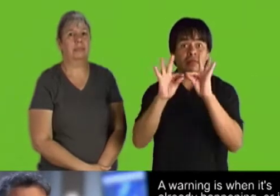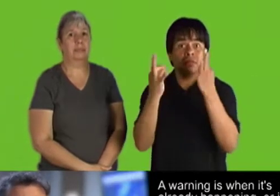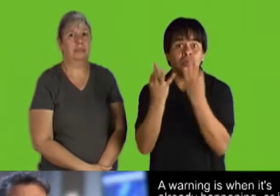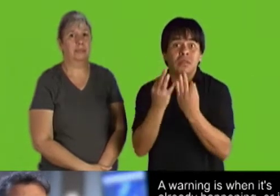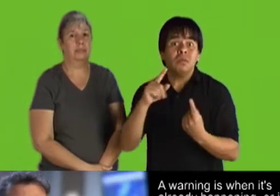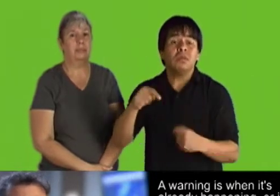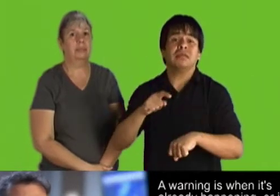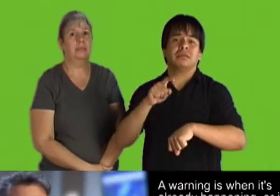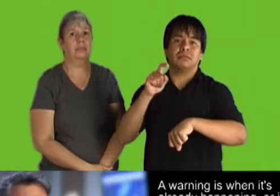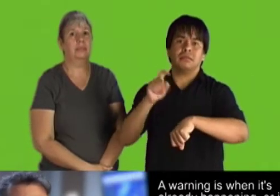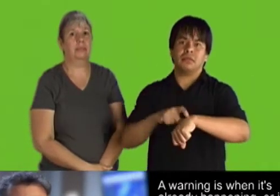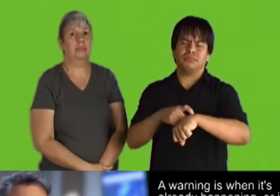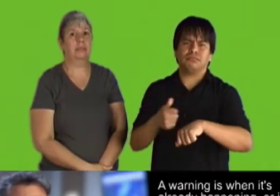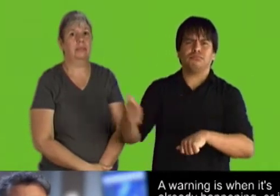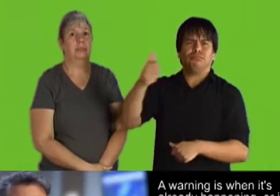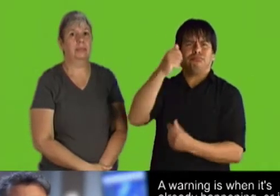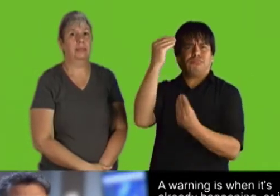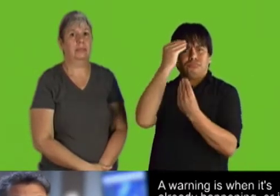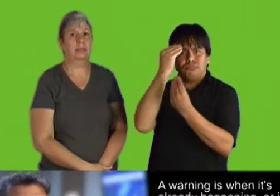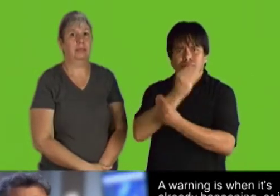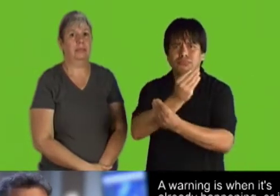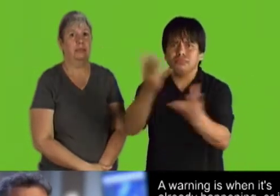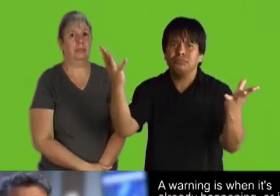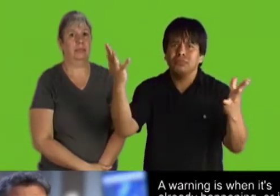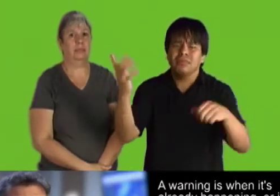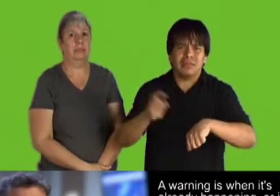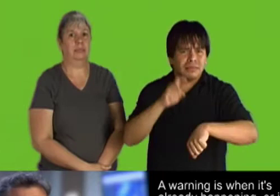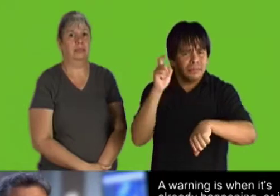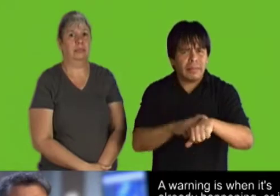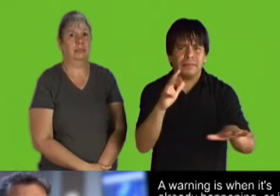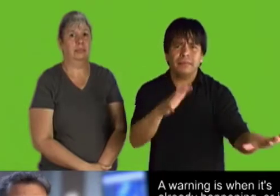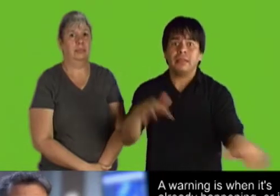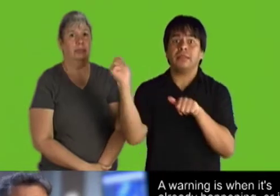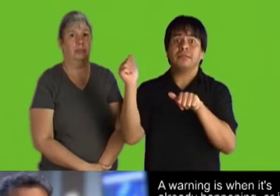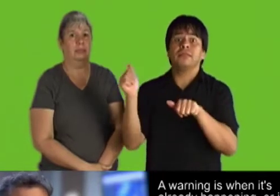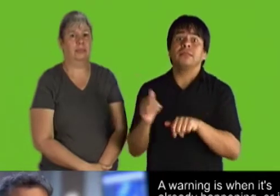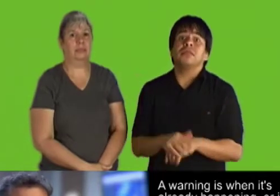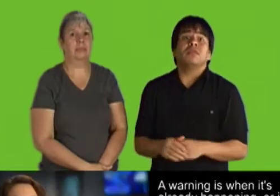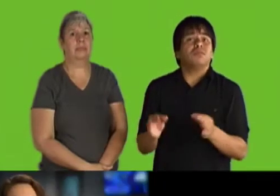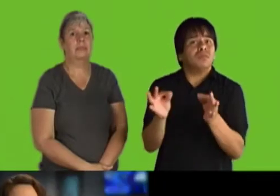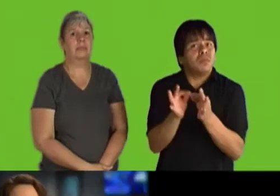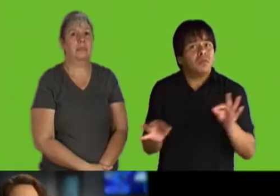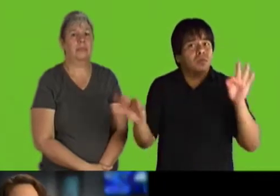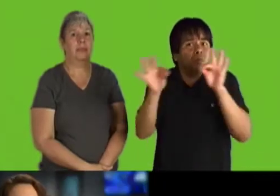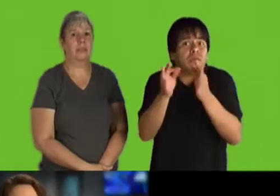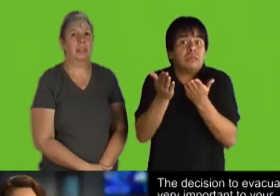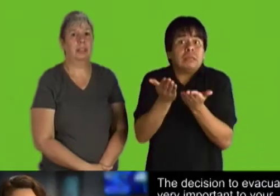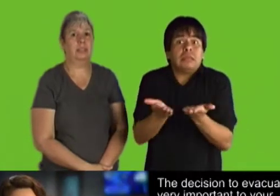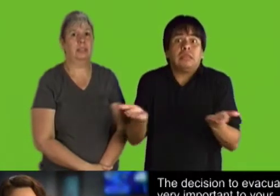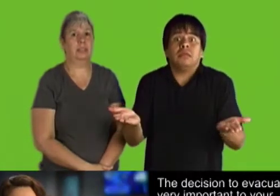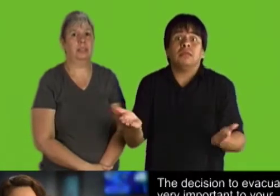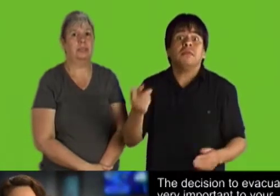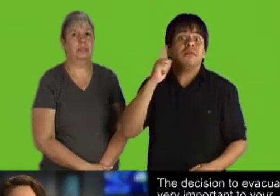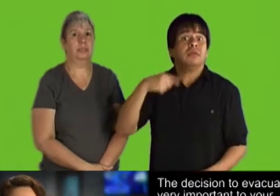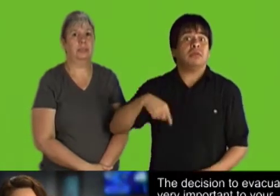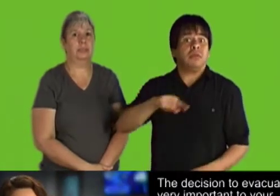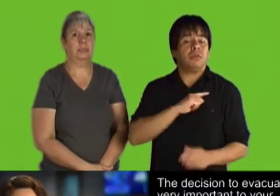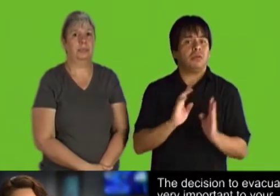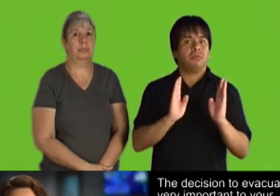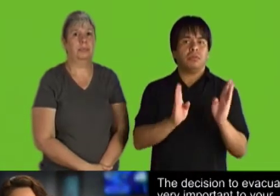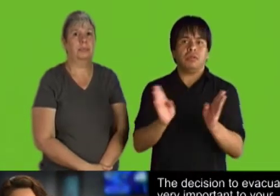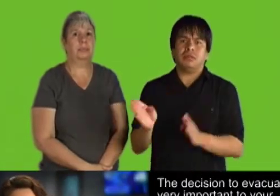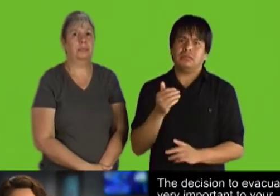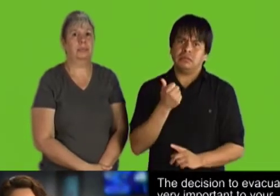or is going to happen, and one has to be ready to evacuate or find shelter. The decision to evacuate